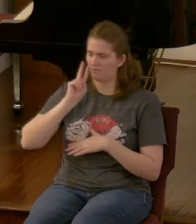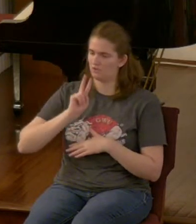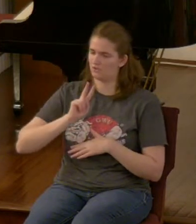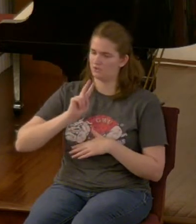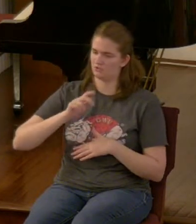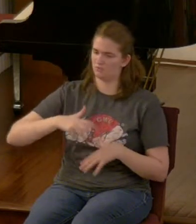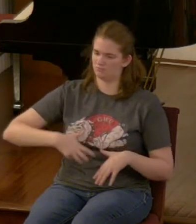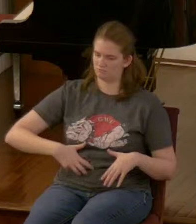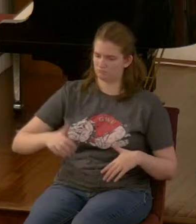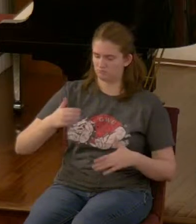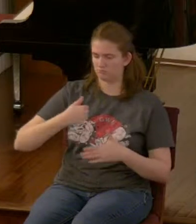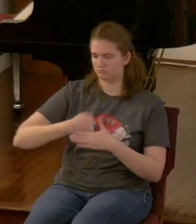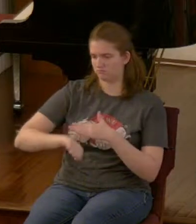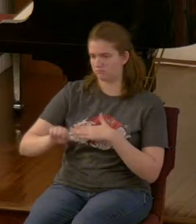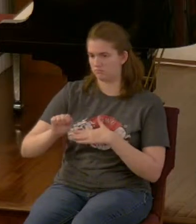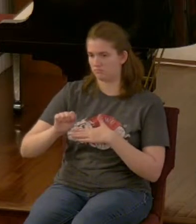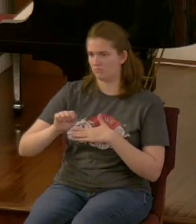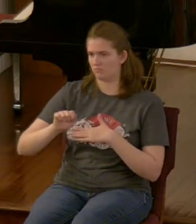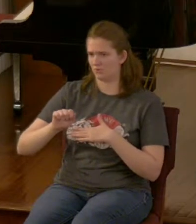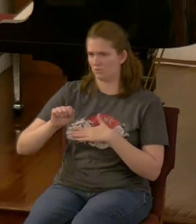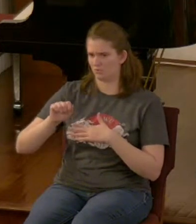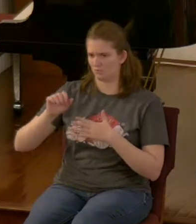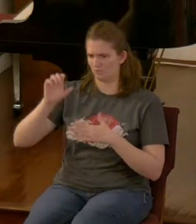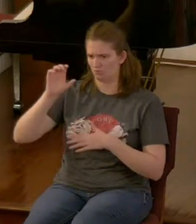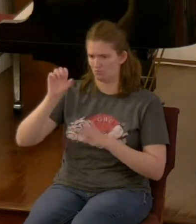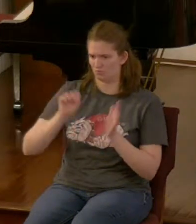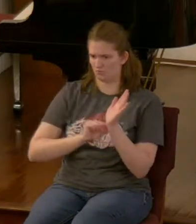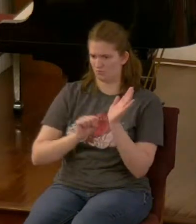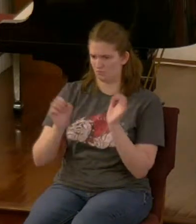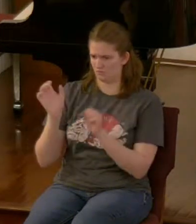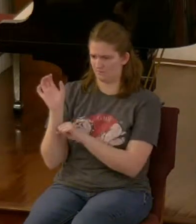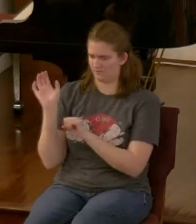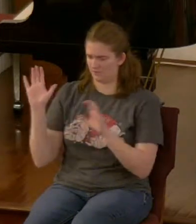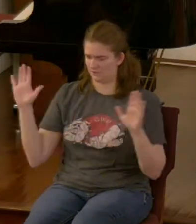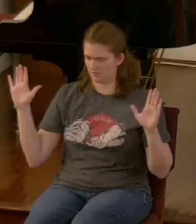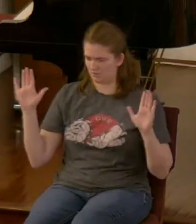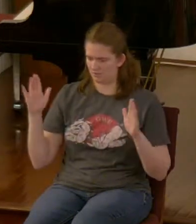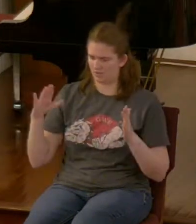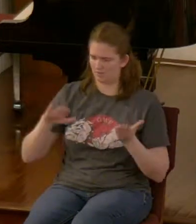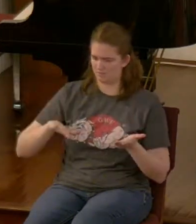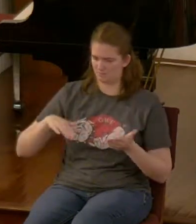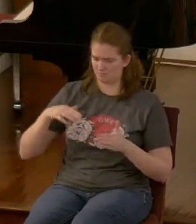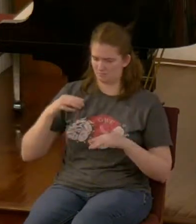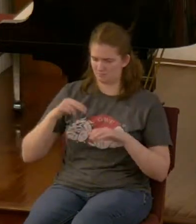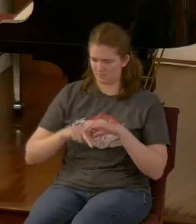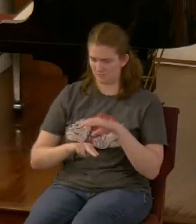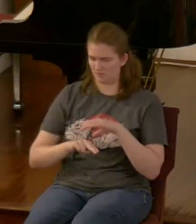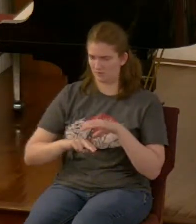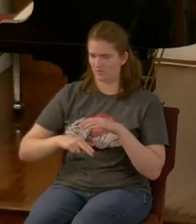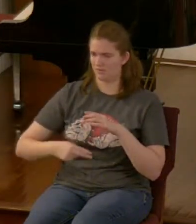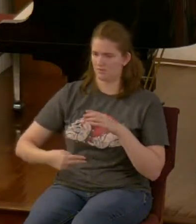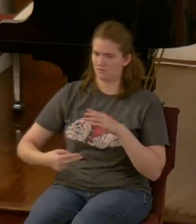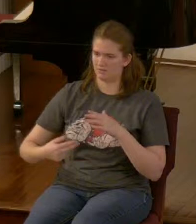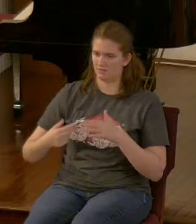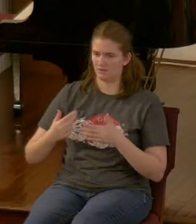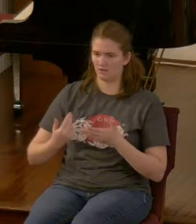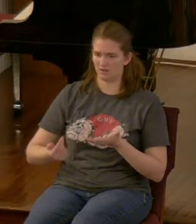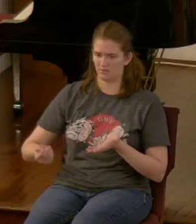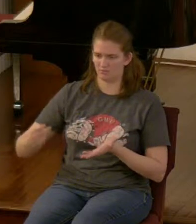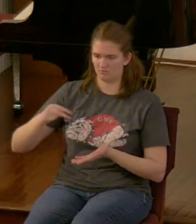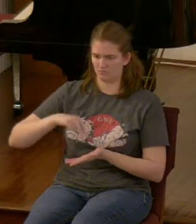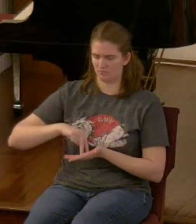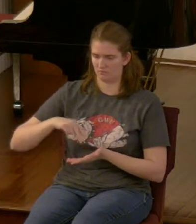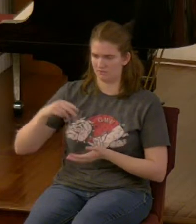was crucified slain and buried who descended into the sepulcher and rose from the dead in the 19th century